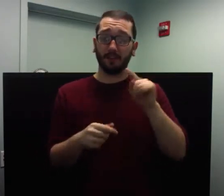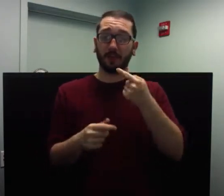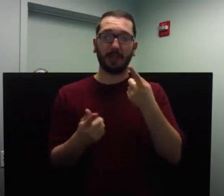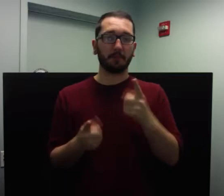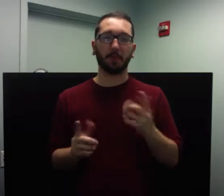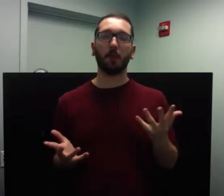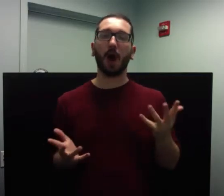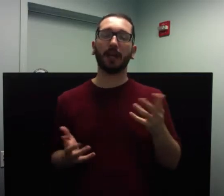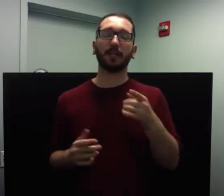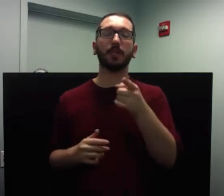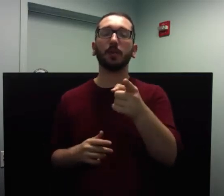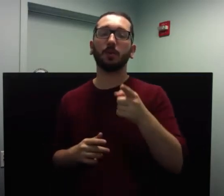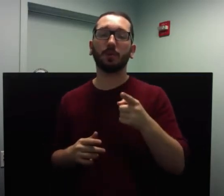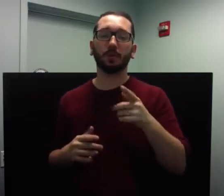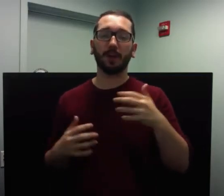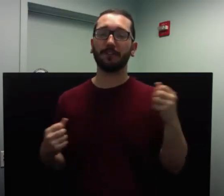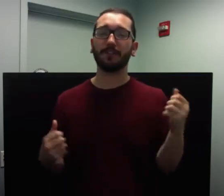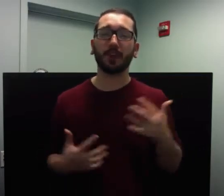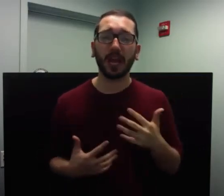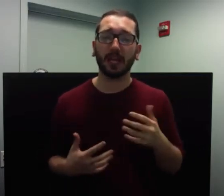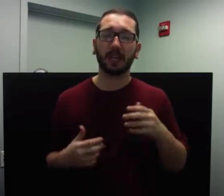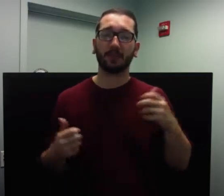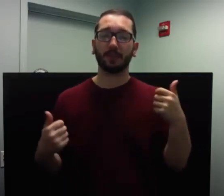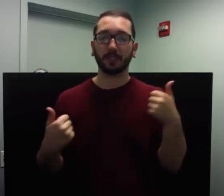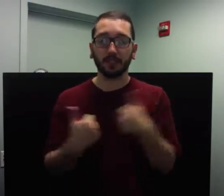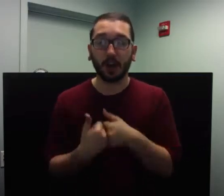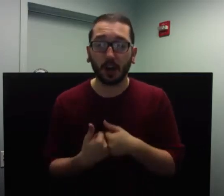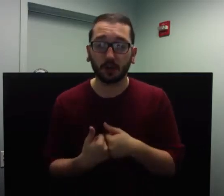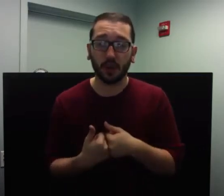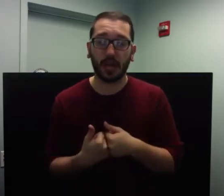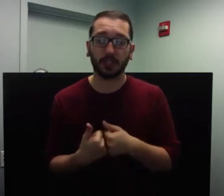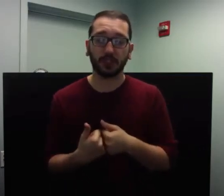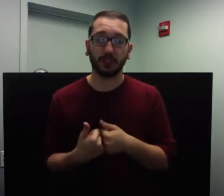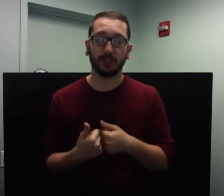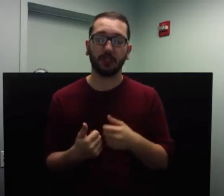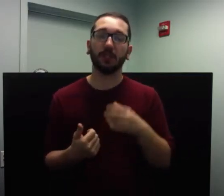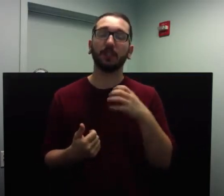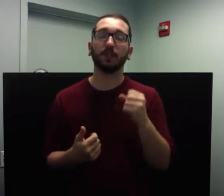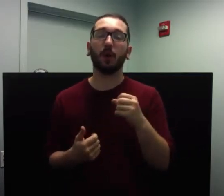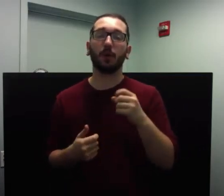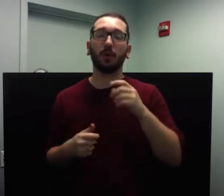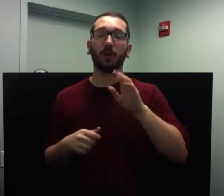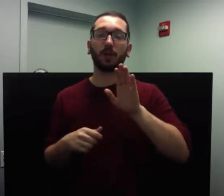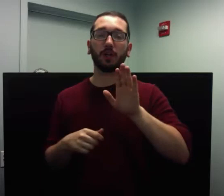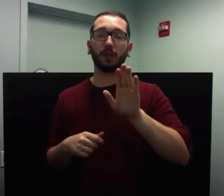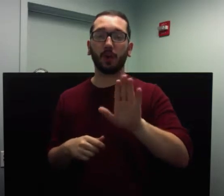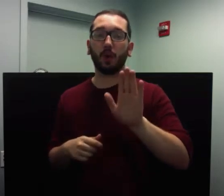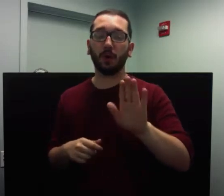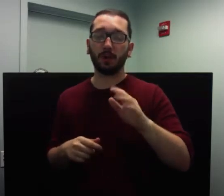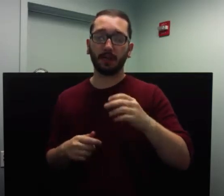having a collision. The anger was actually based in fear, as most negative emotions are.